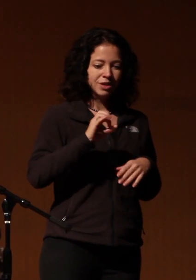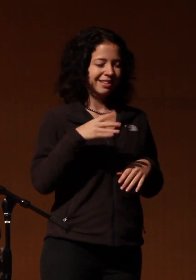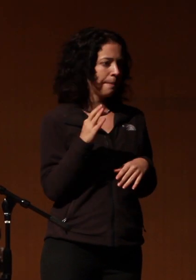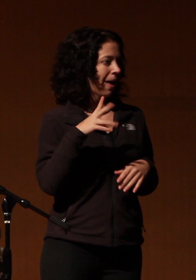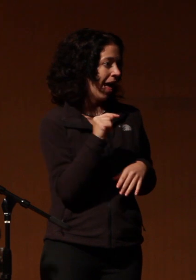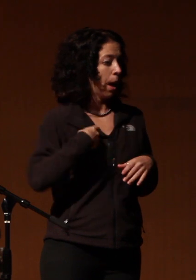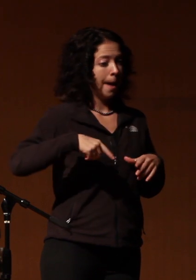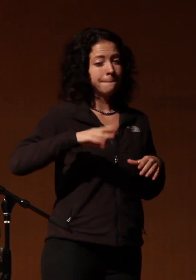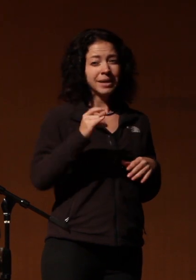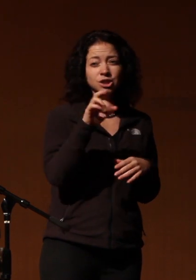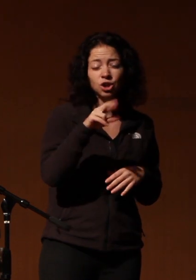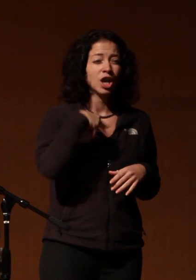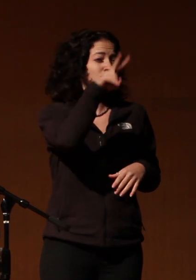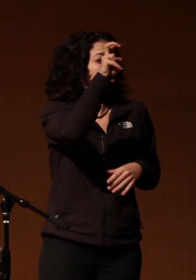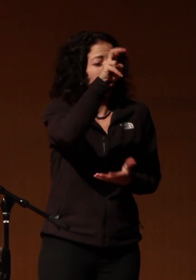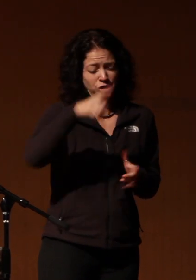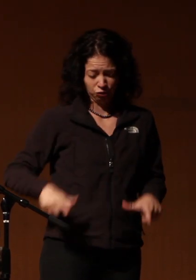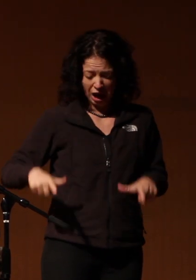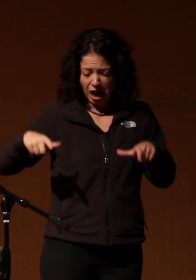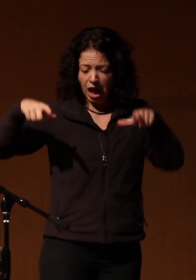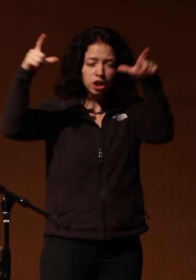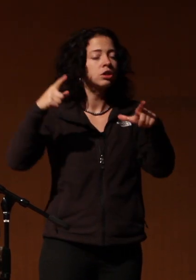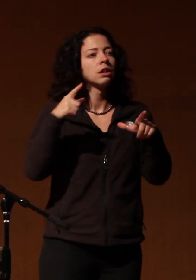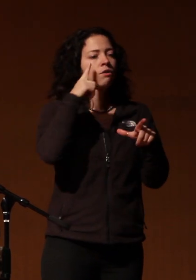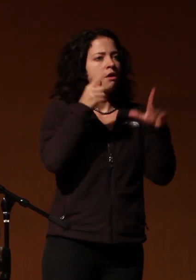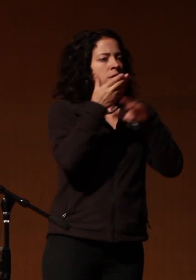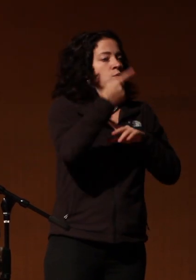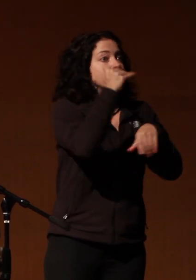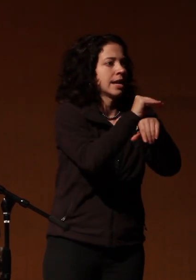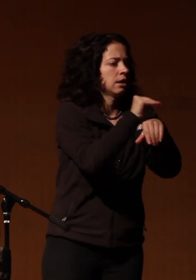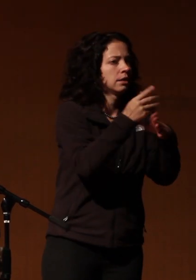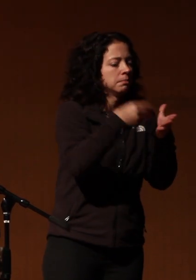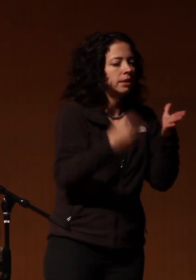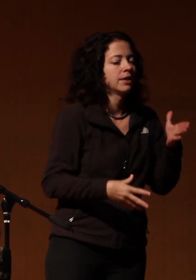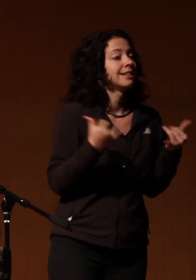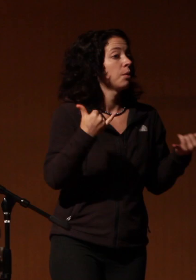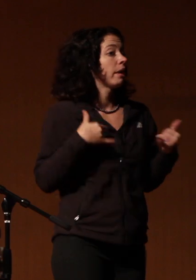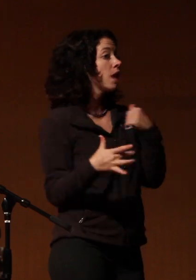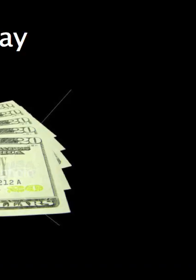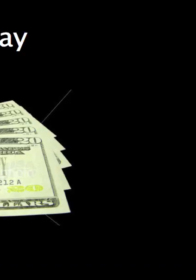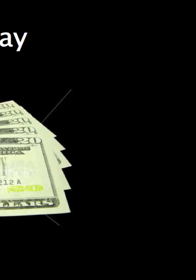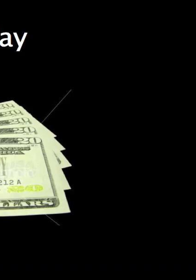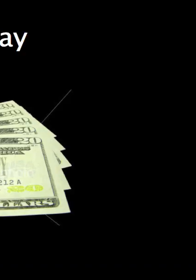mixer and 200 records to skip through a night expensive nowadays through technology